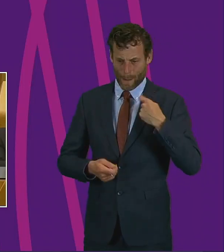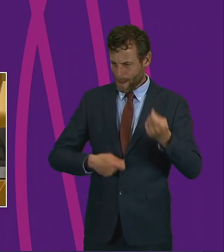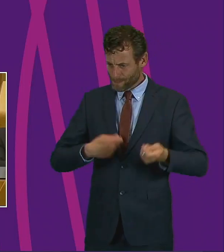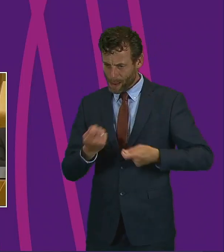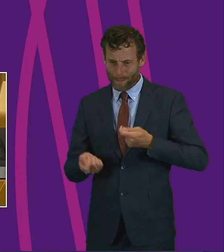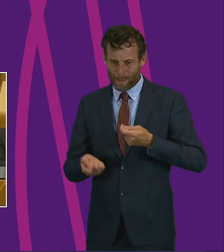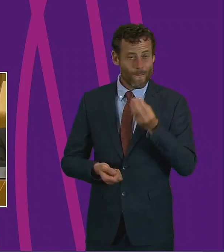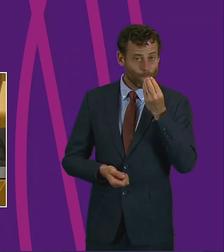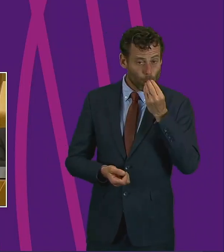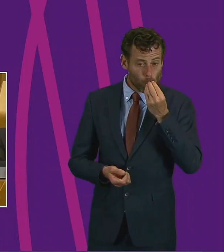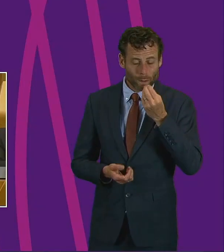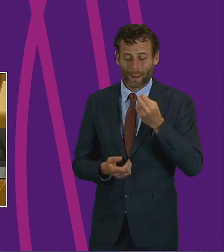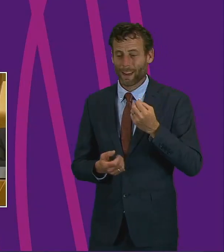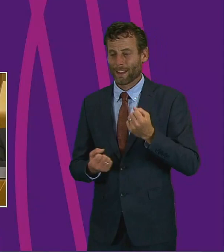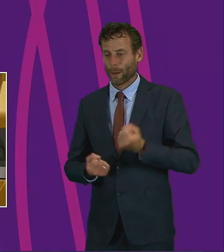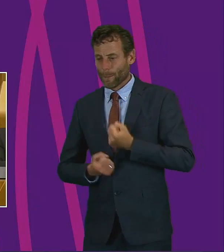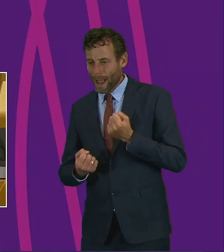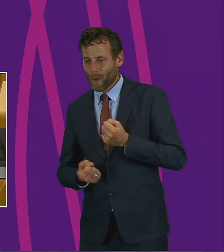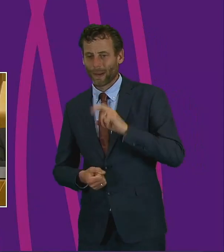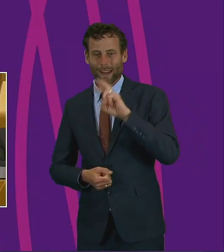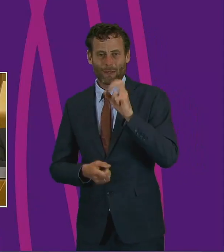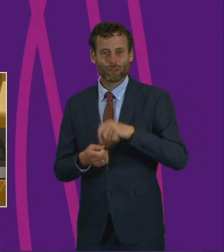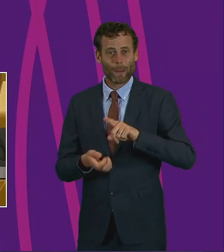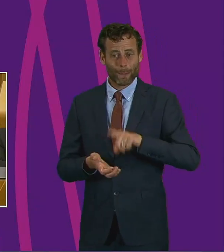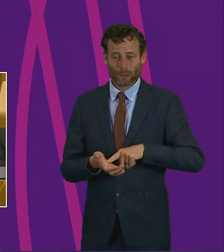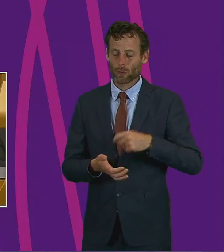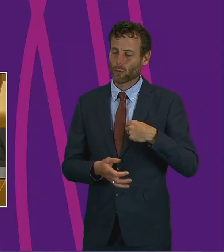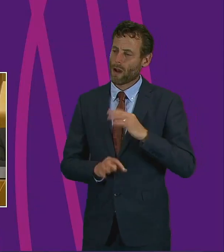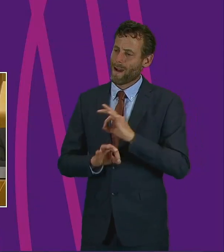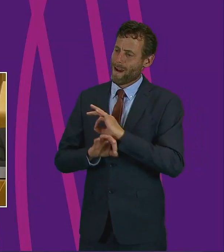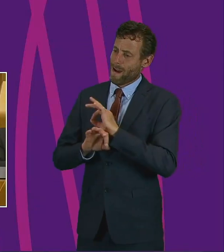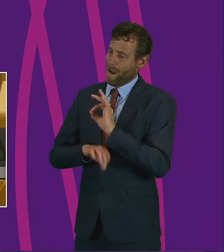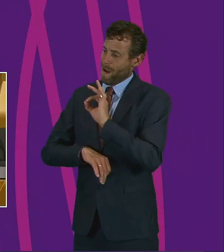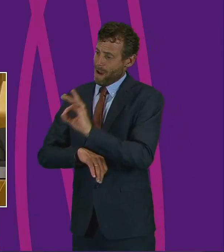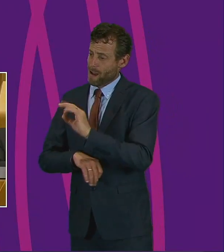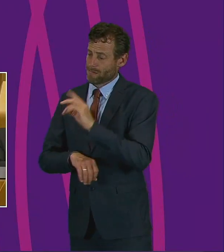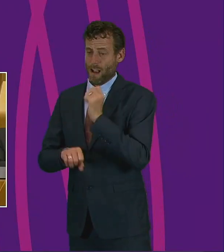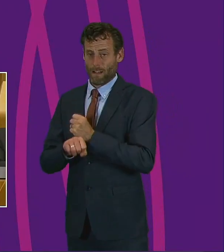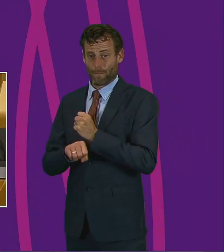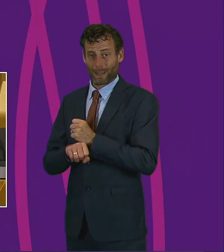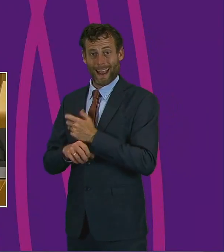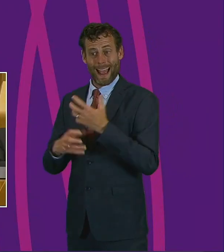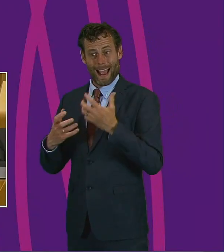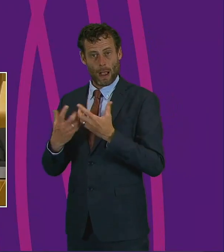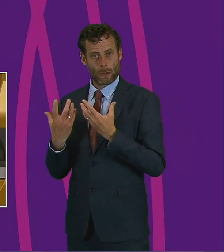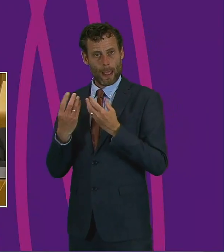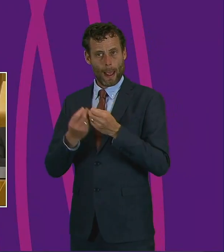and urge the government to introduce a new settlement for a post-Covid age. Thank you.